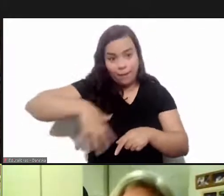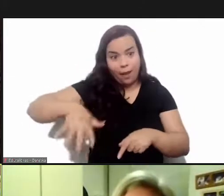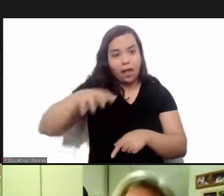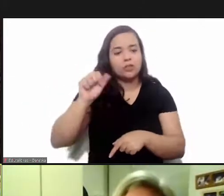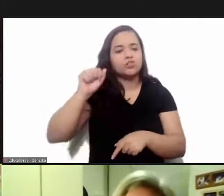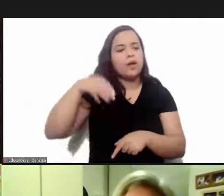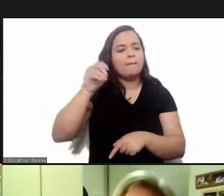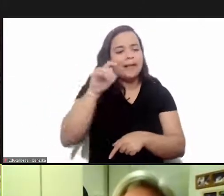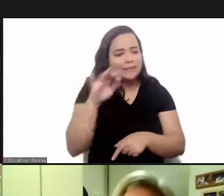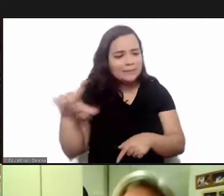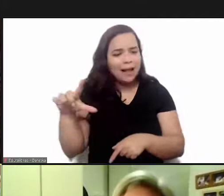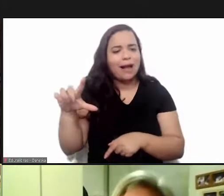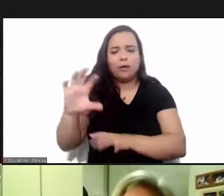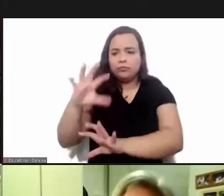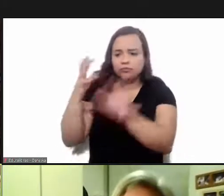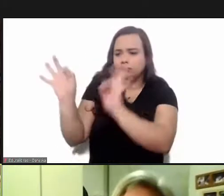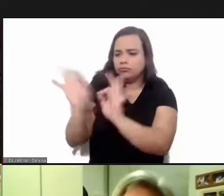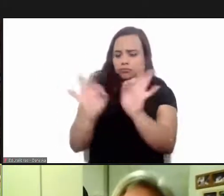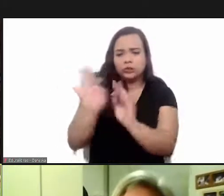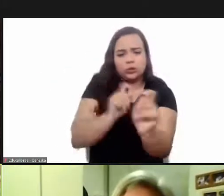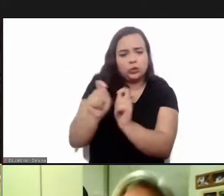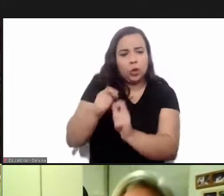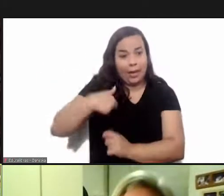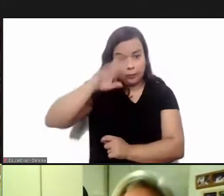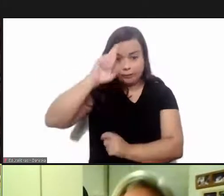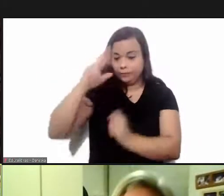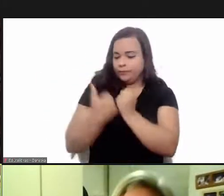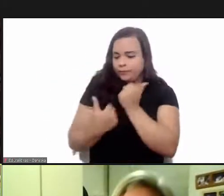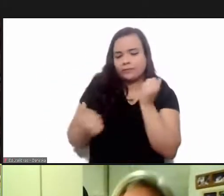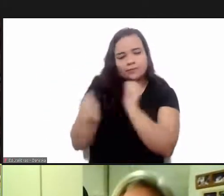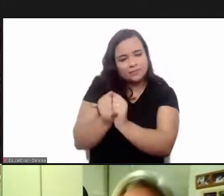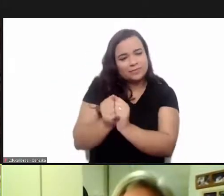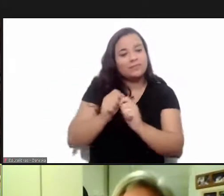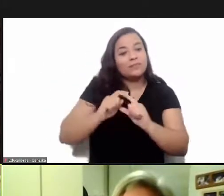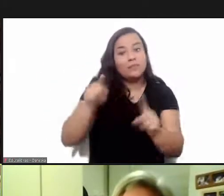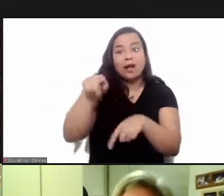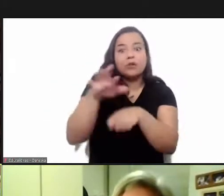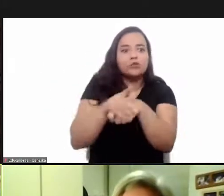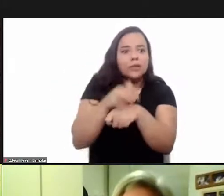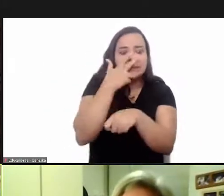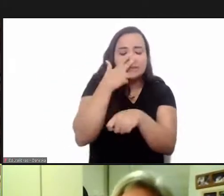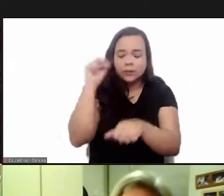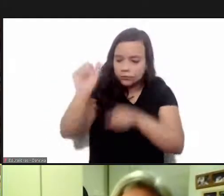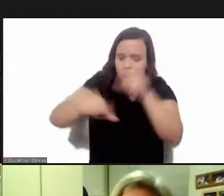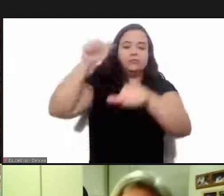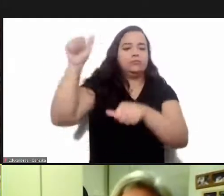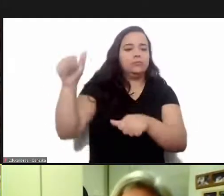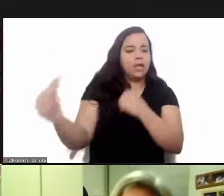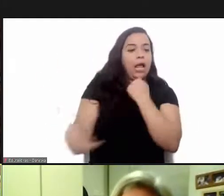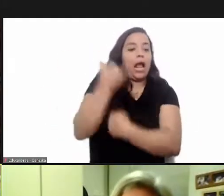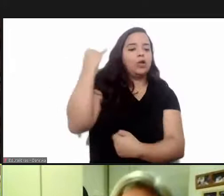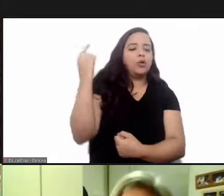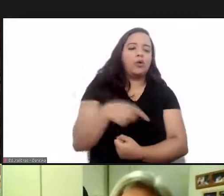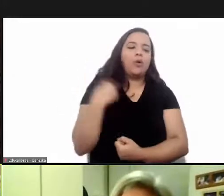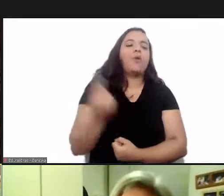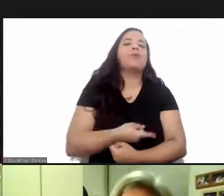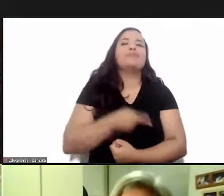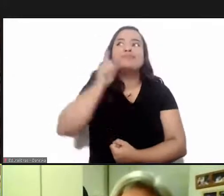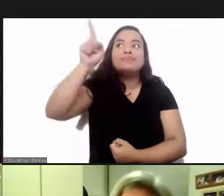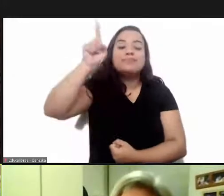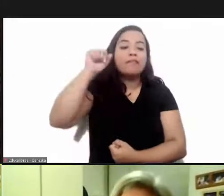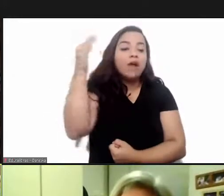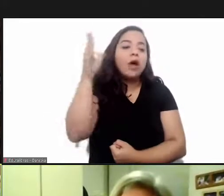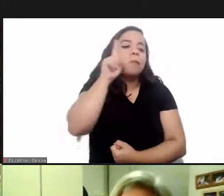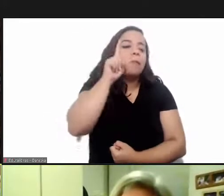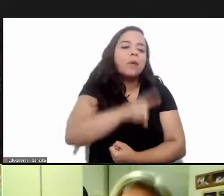the vector control program which made major strides but it's a disease that uh tricked us because in the united